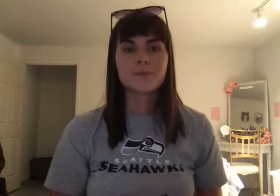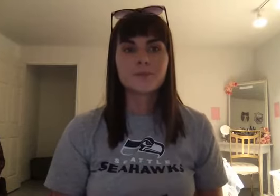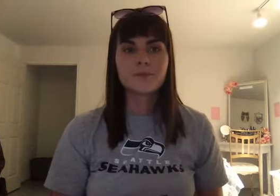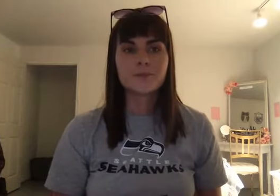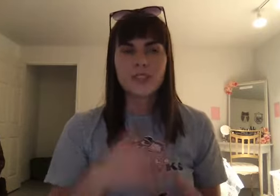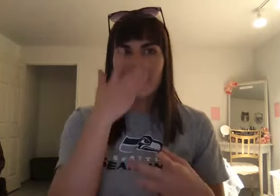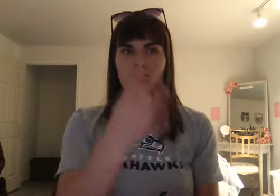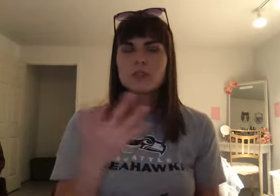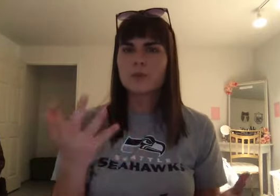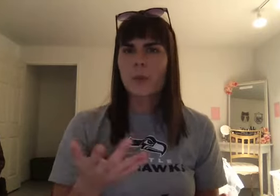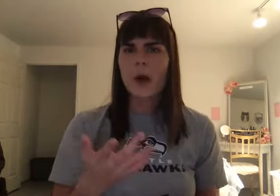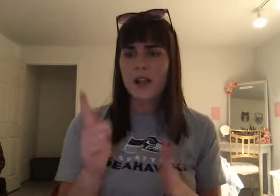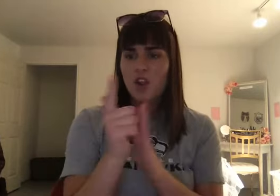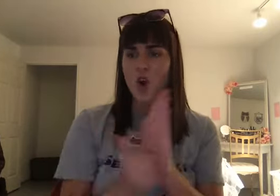Actually. Protected. Women.